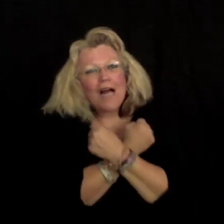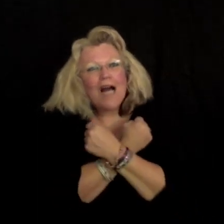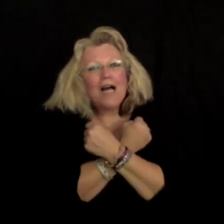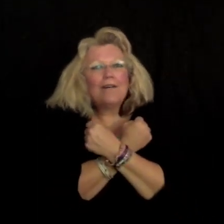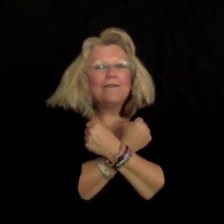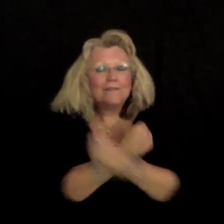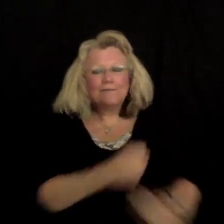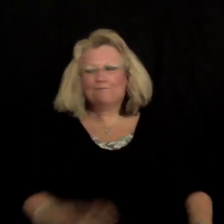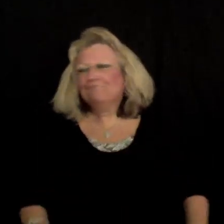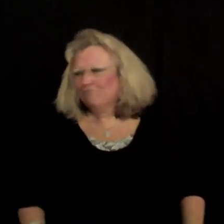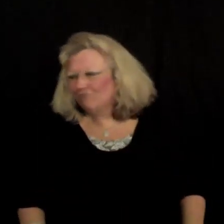love